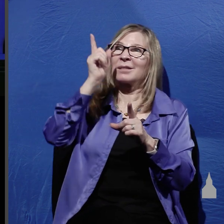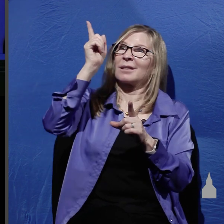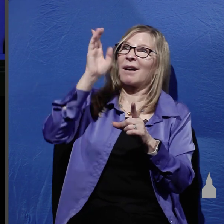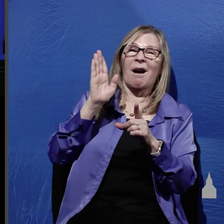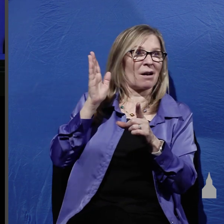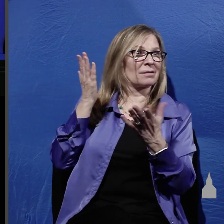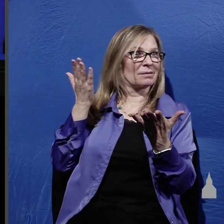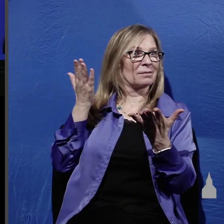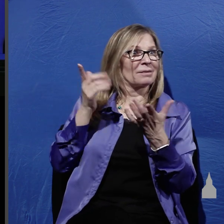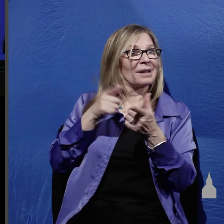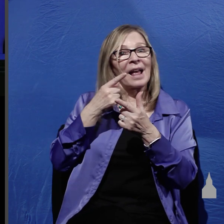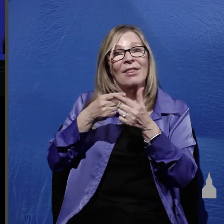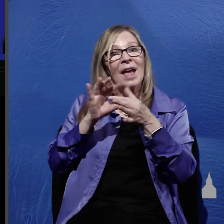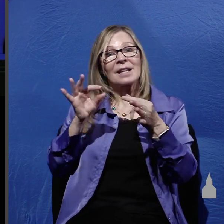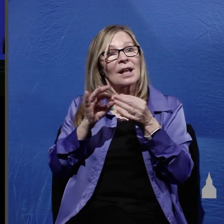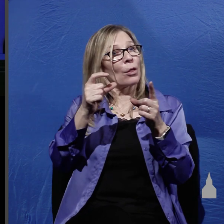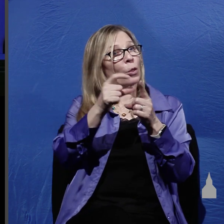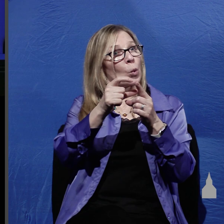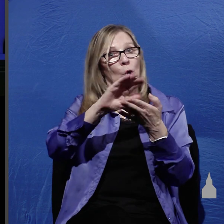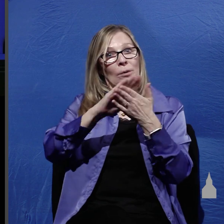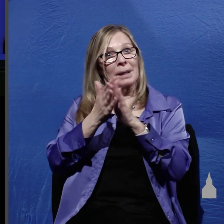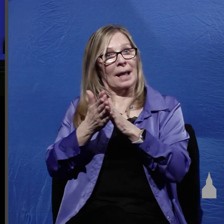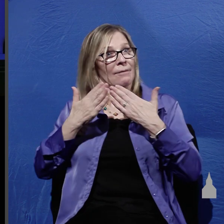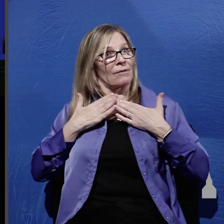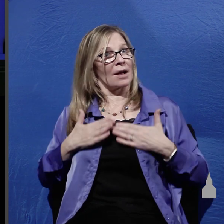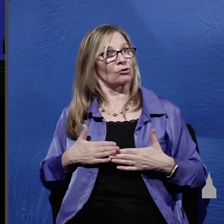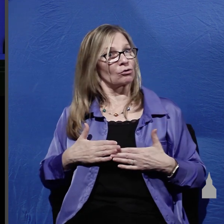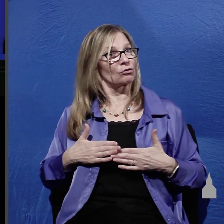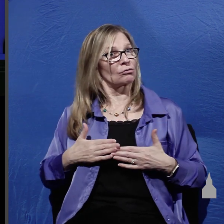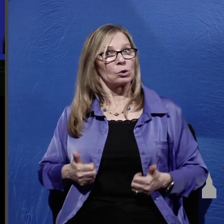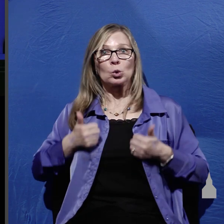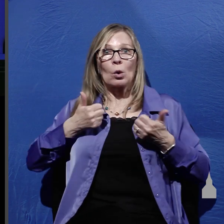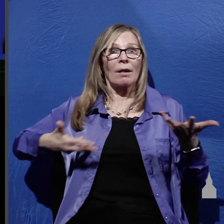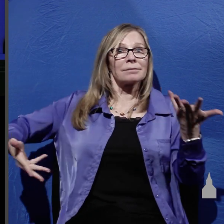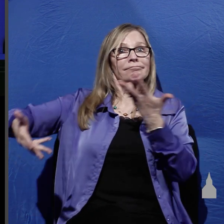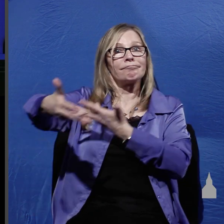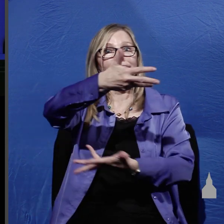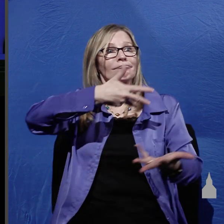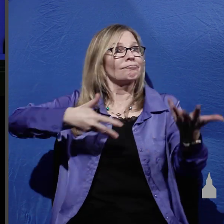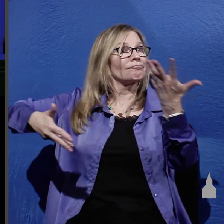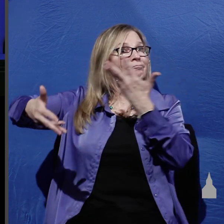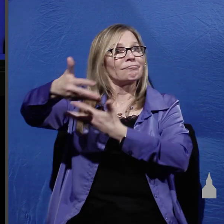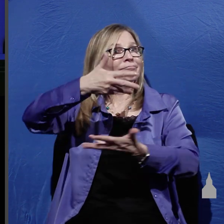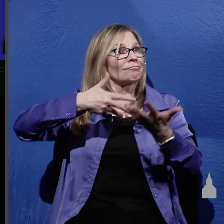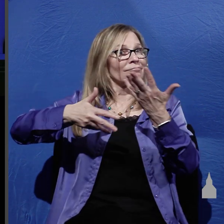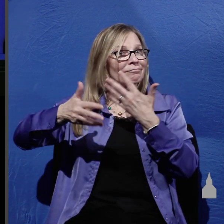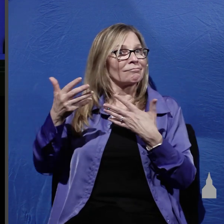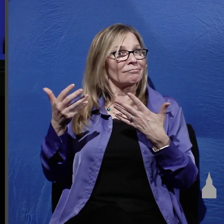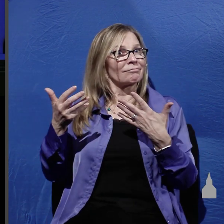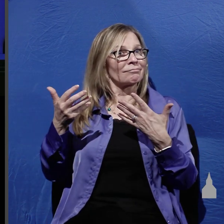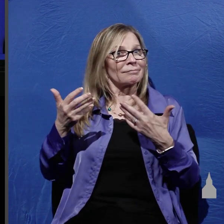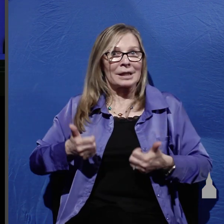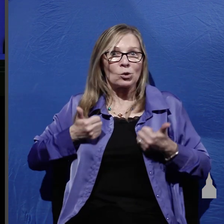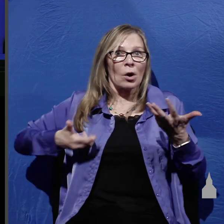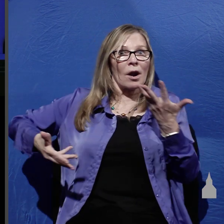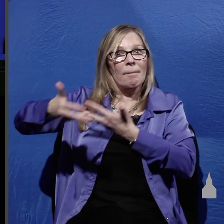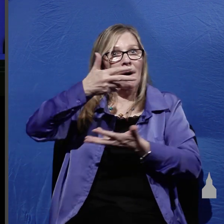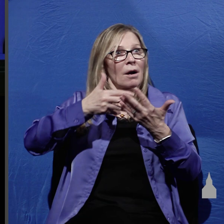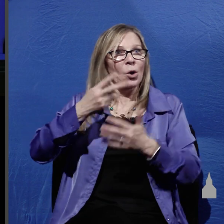and then he says and the word became flesh and he dwelt among us dwelt among us and we beheld his glory